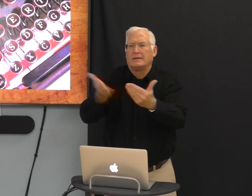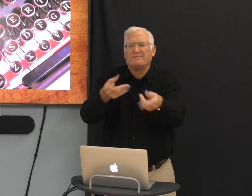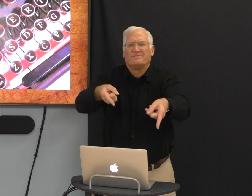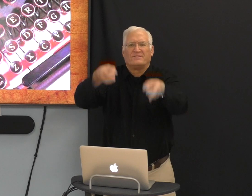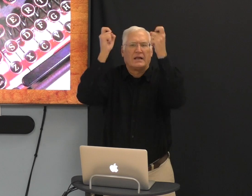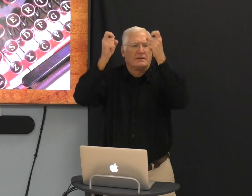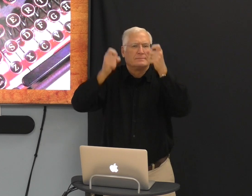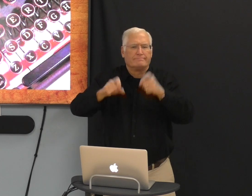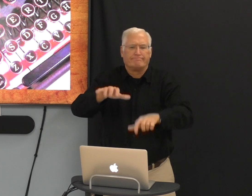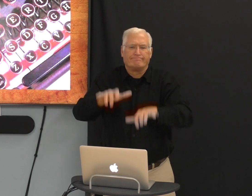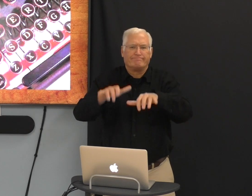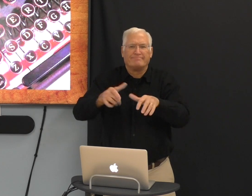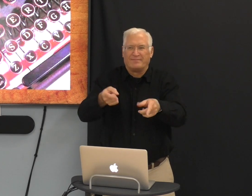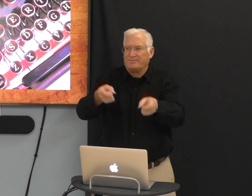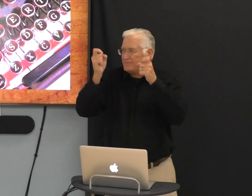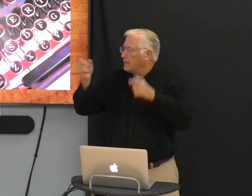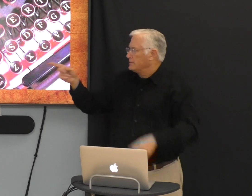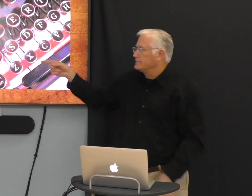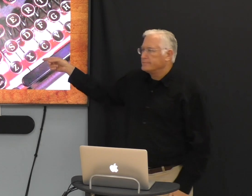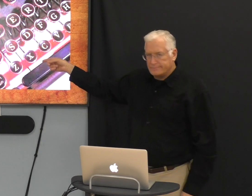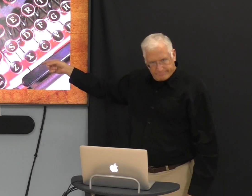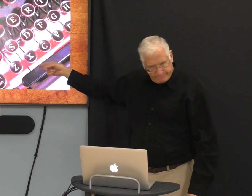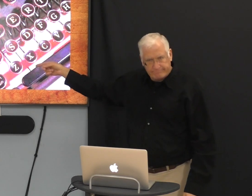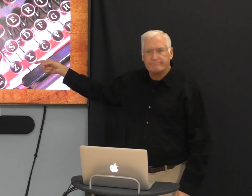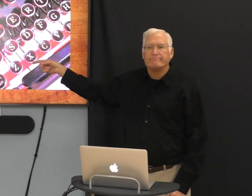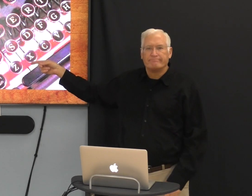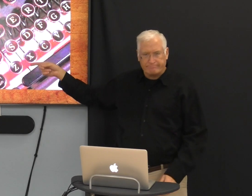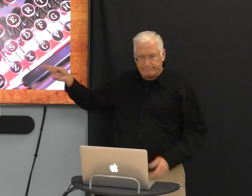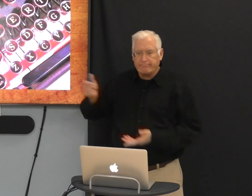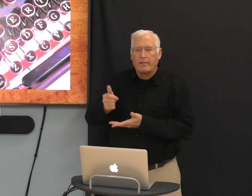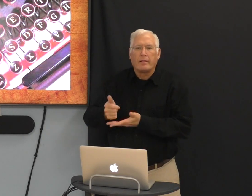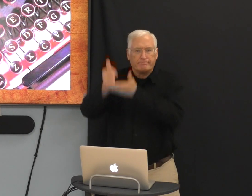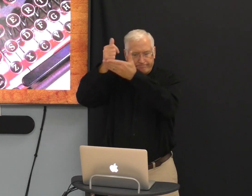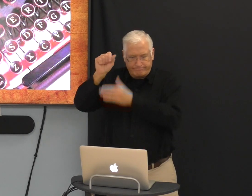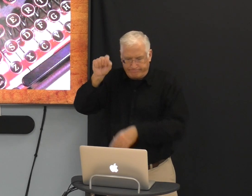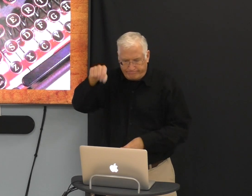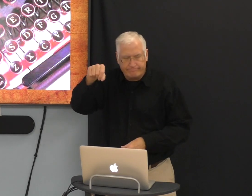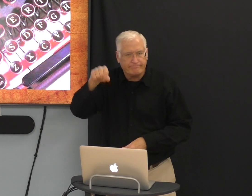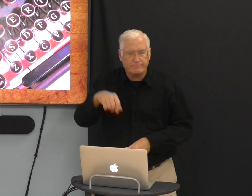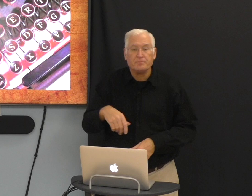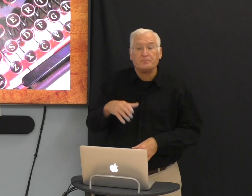And then things got to be able to be done faster and printed faster.